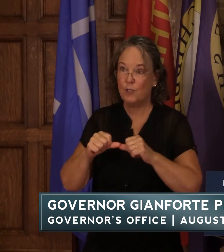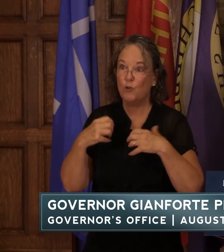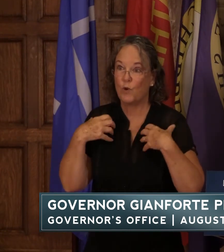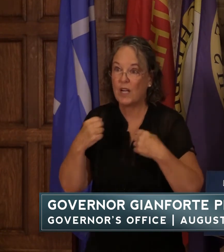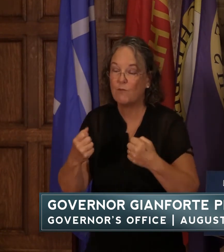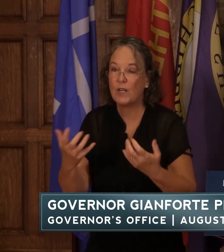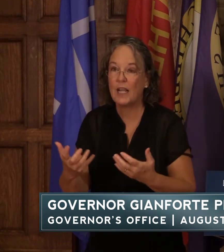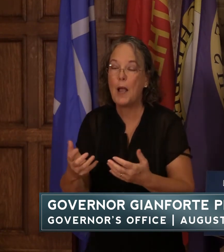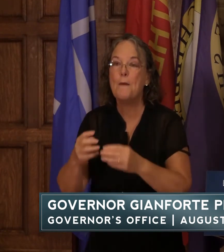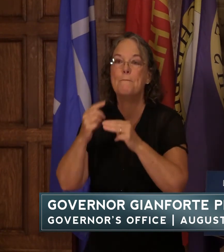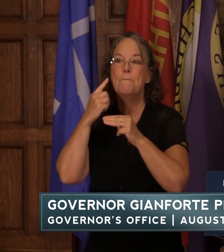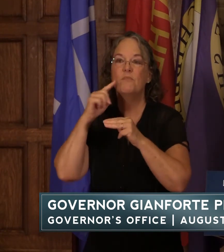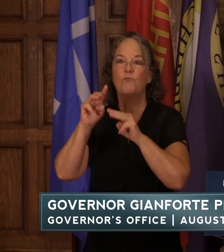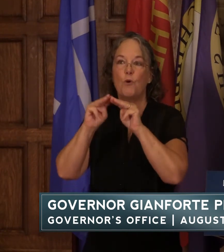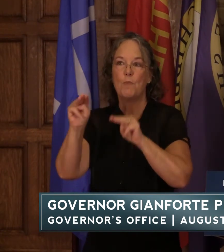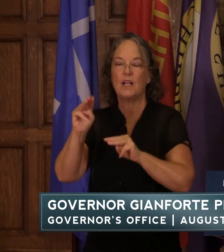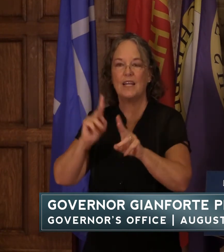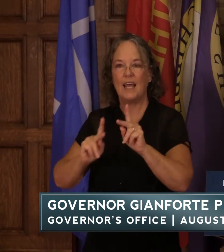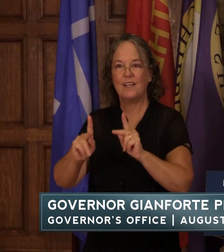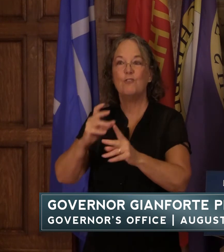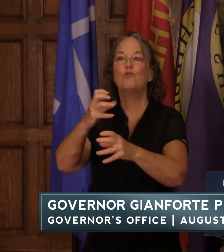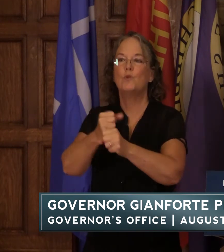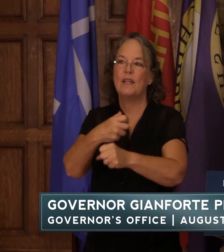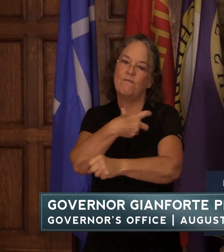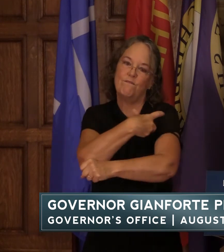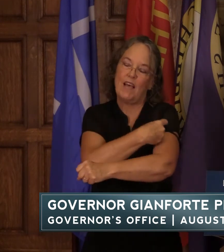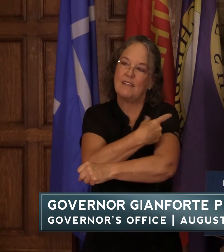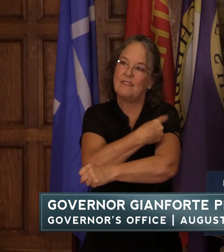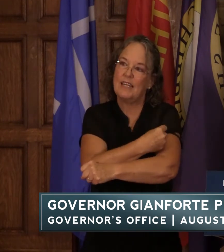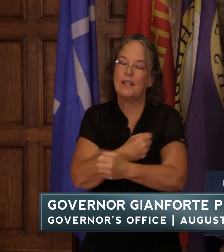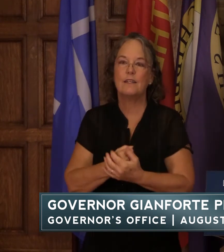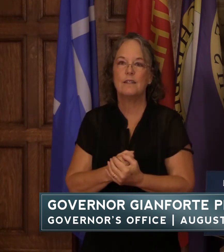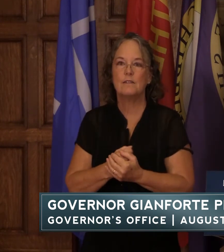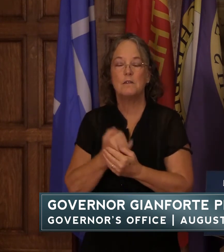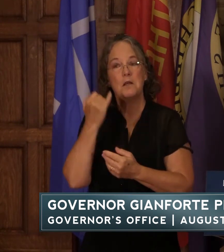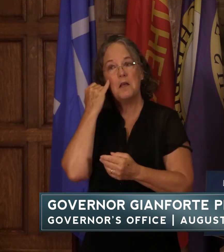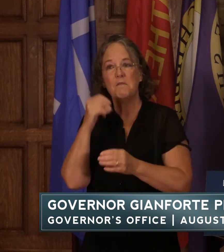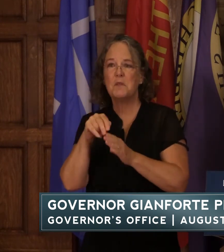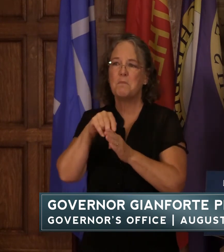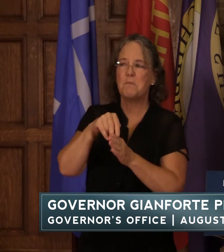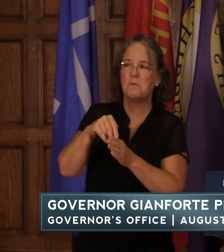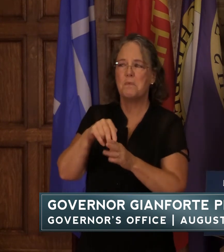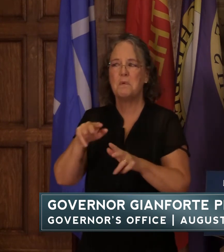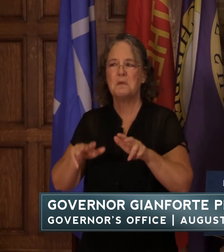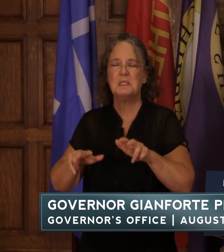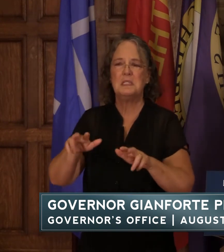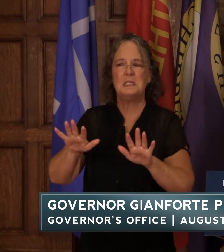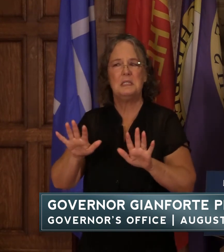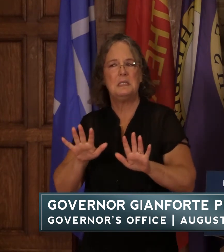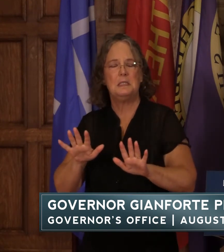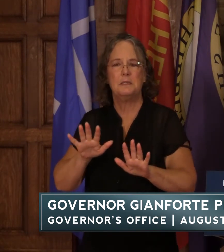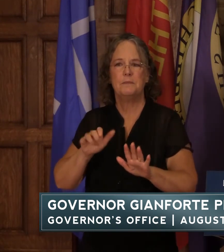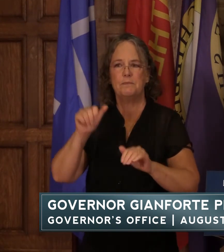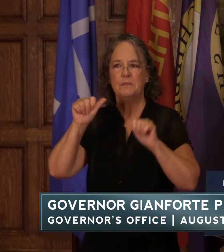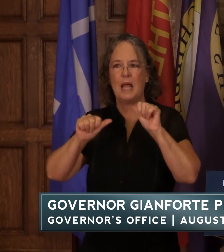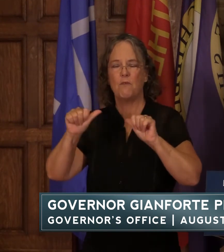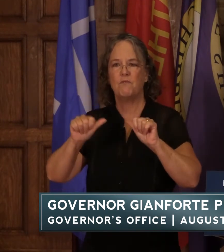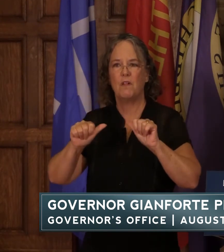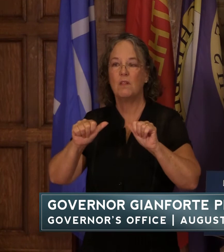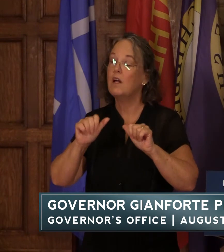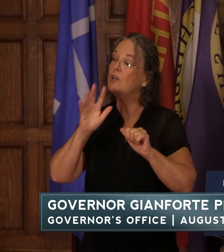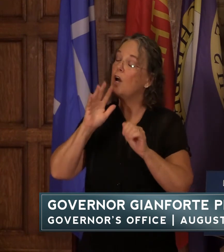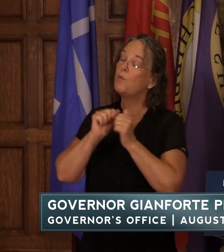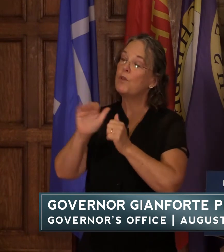is for montanans to get vaccinated and if they're unsure or hesitant to talk with your medical